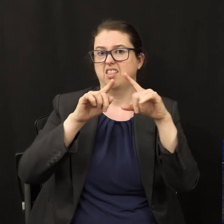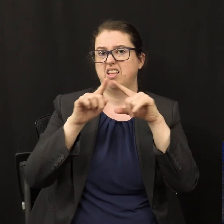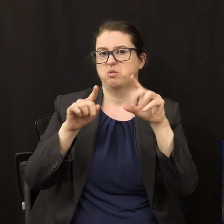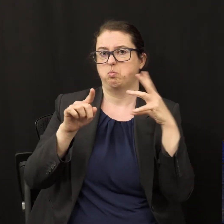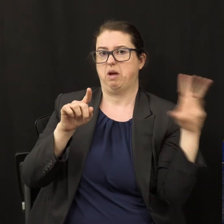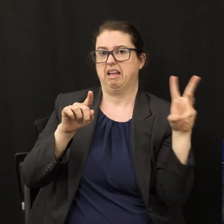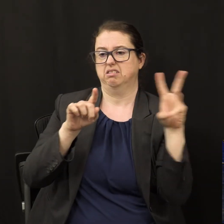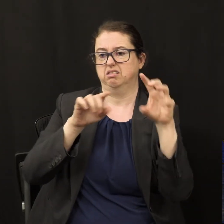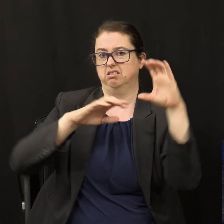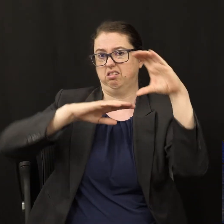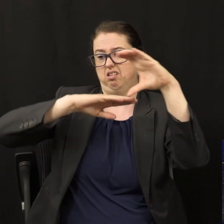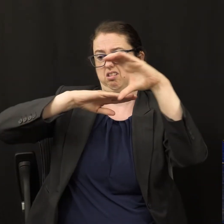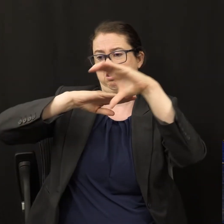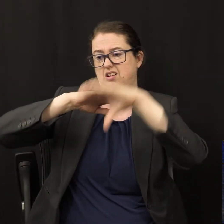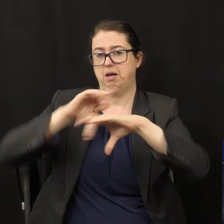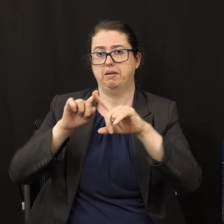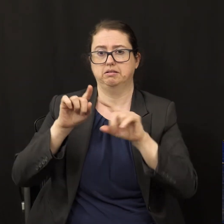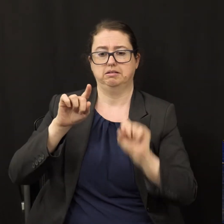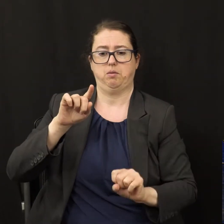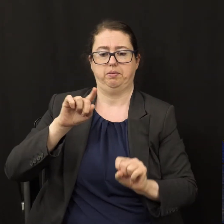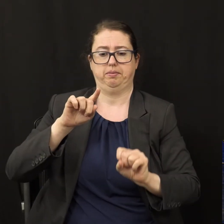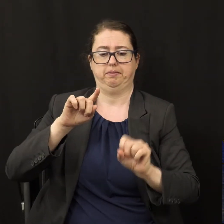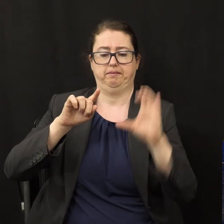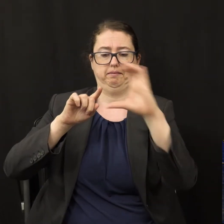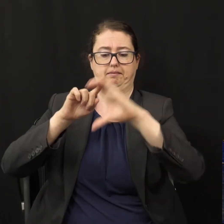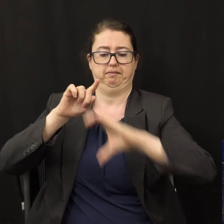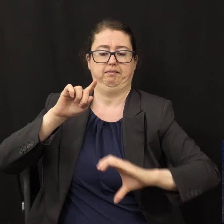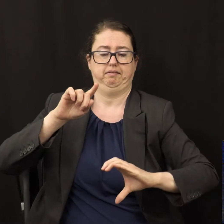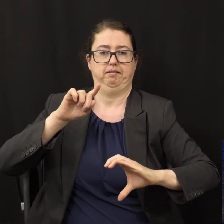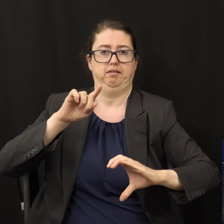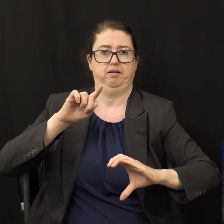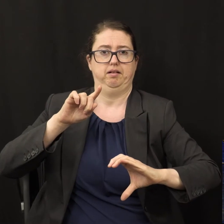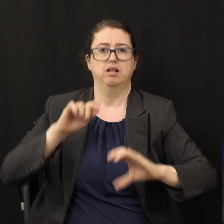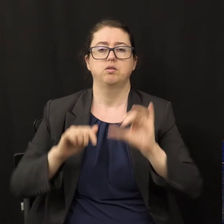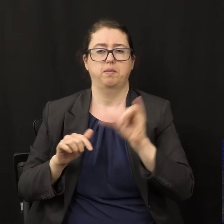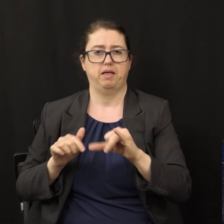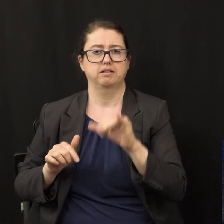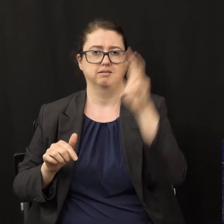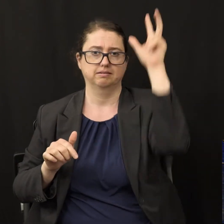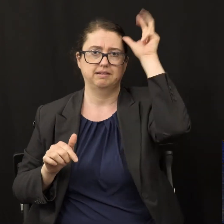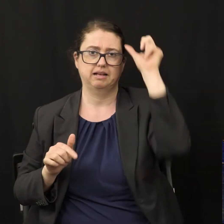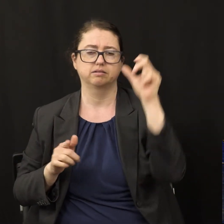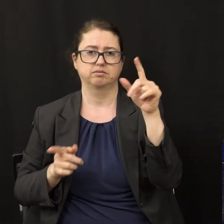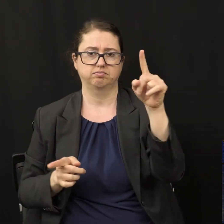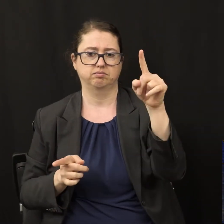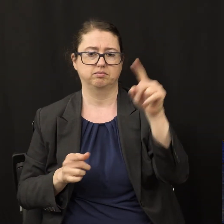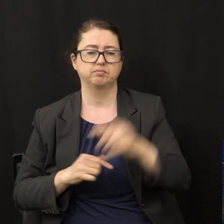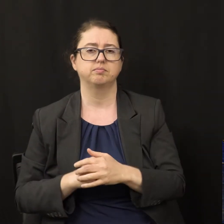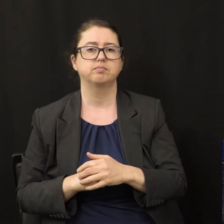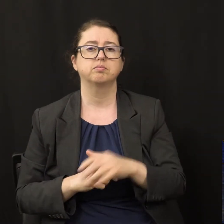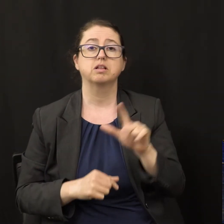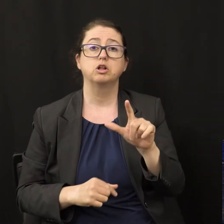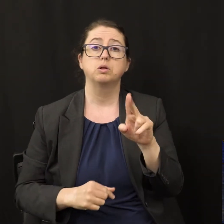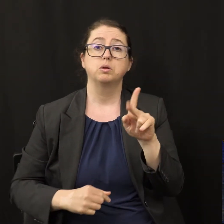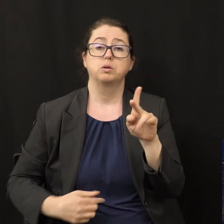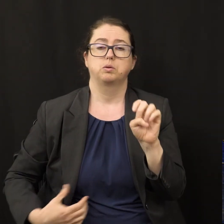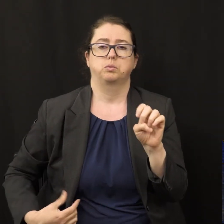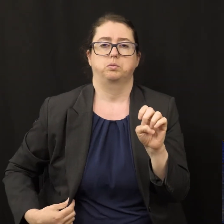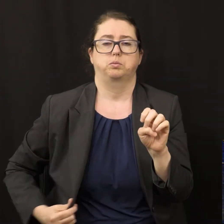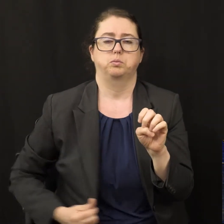reason why when Jesus came to this world, he came from the east. Notice Luke chapter 1